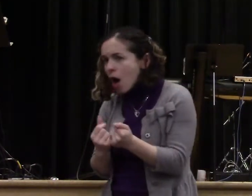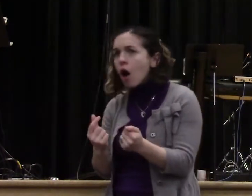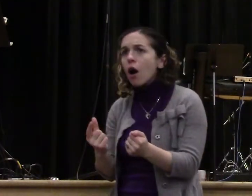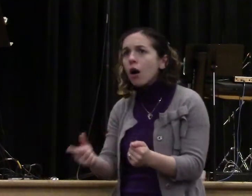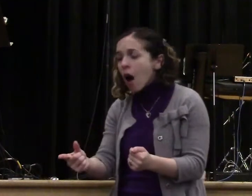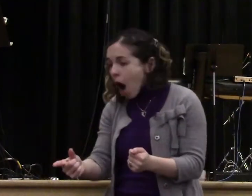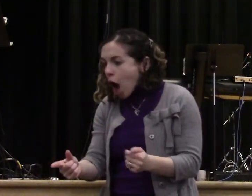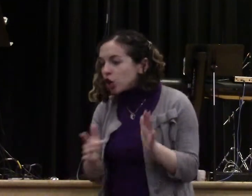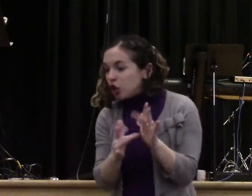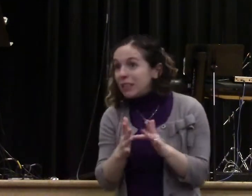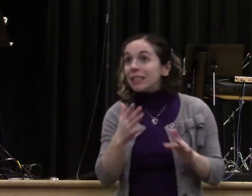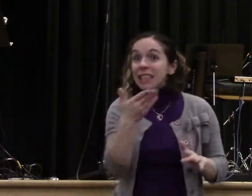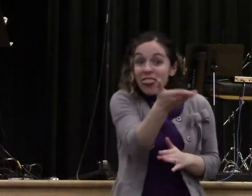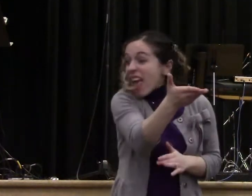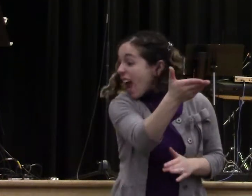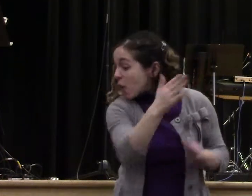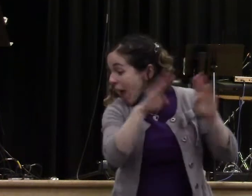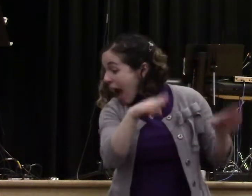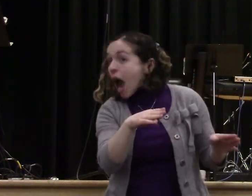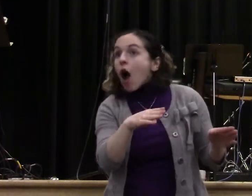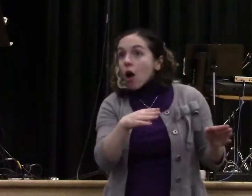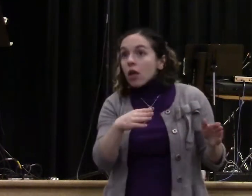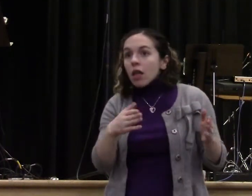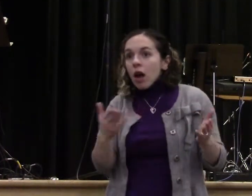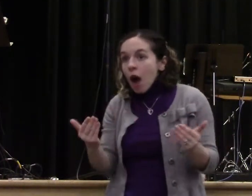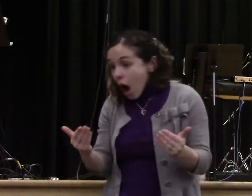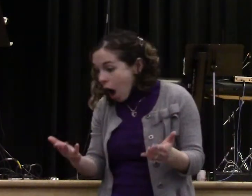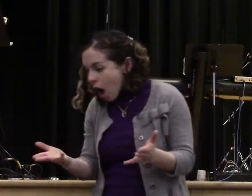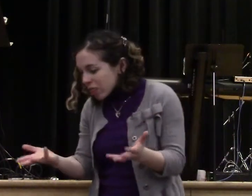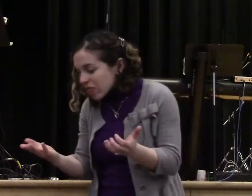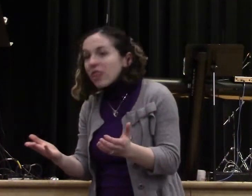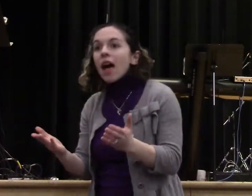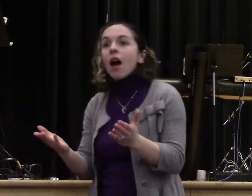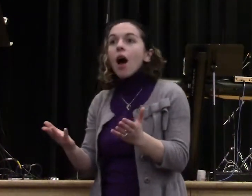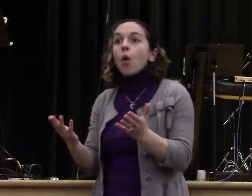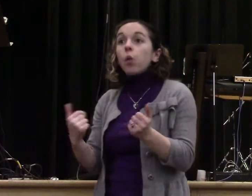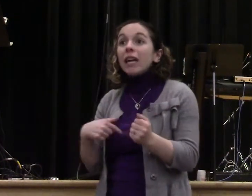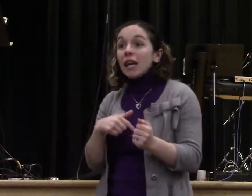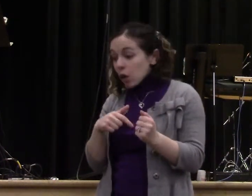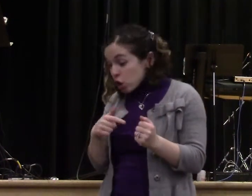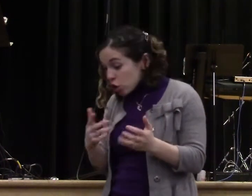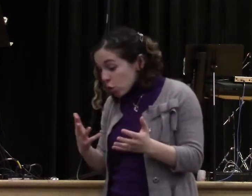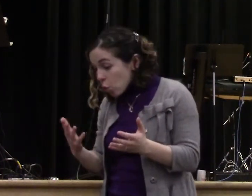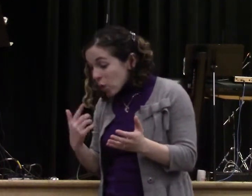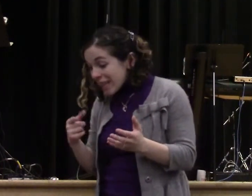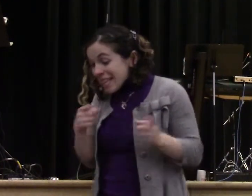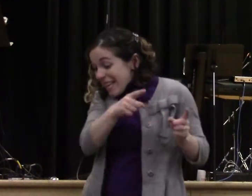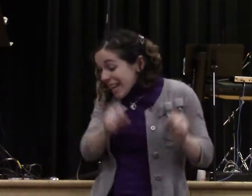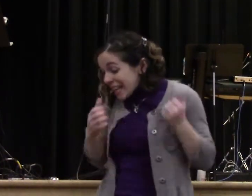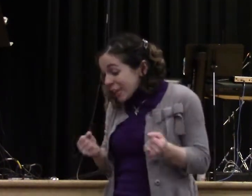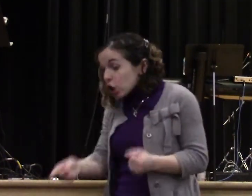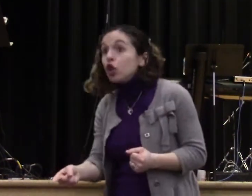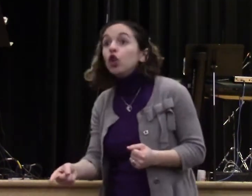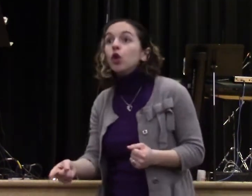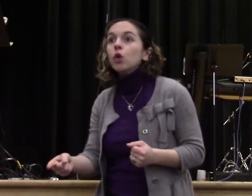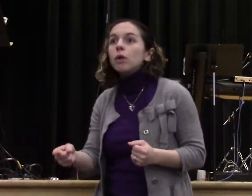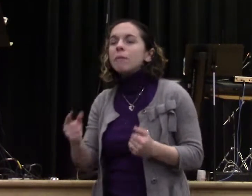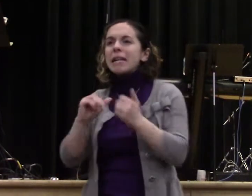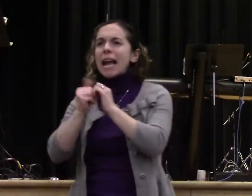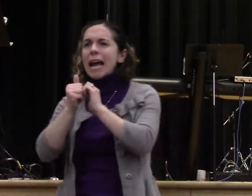they could have took the un-messy way out and said, you know, Jesus is in there and he's got to get out of there. Out of there, there's only one door. We're going to plop you down here.